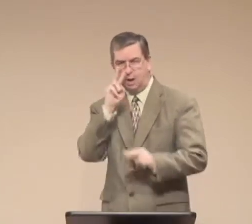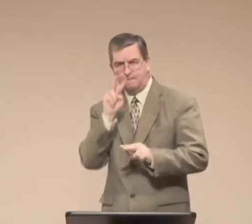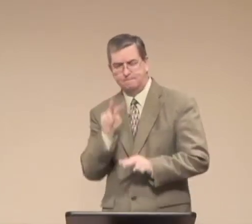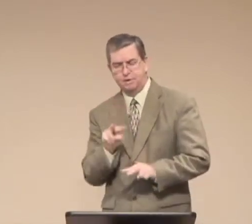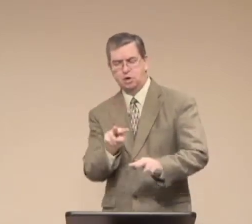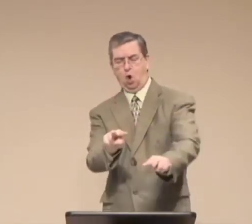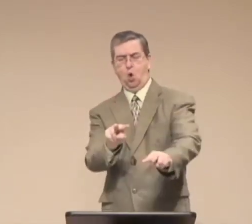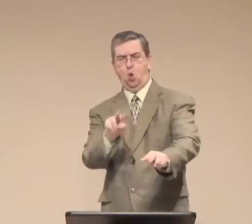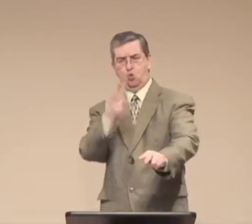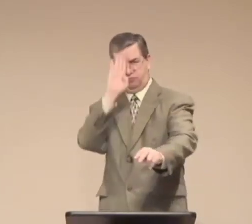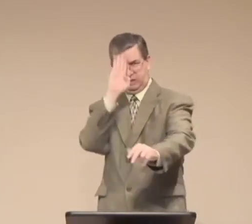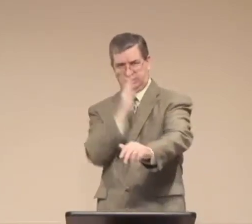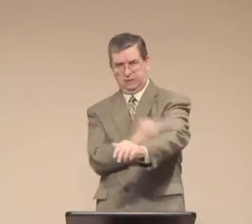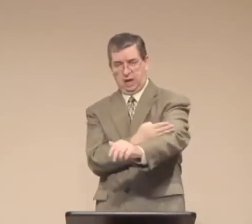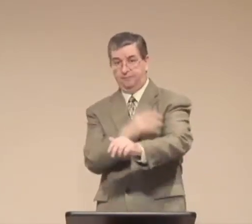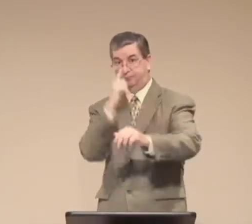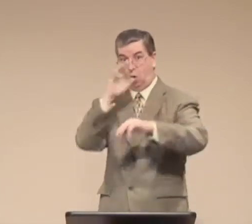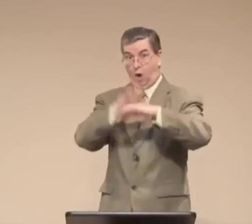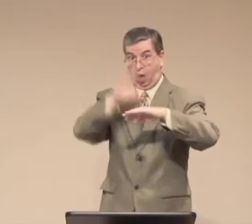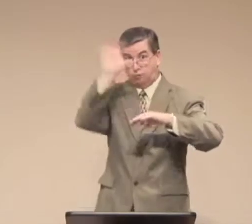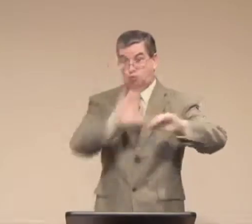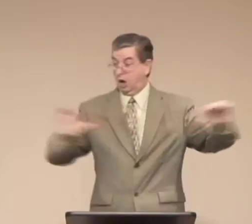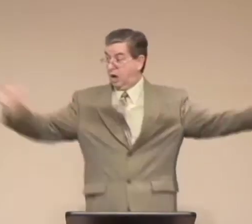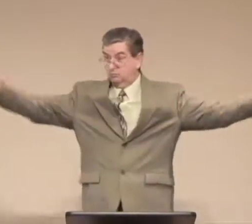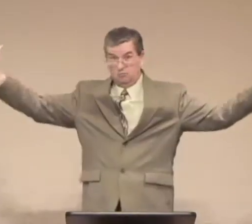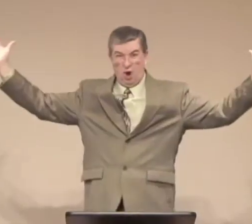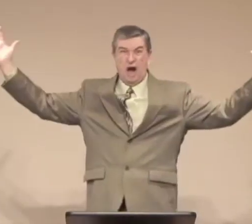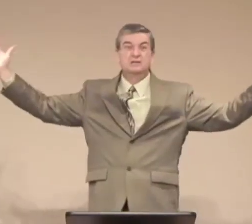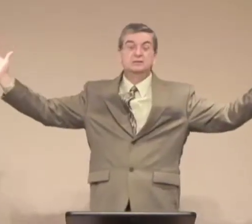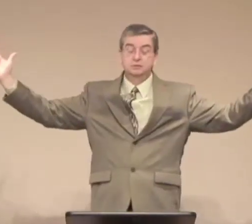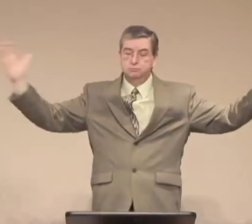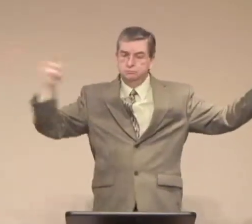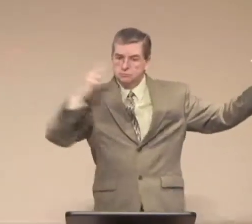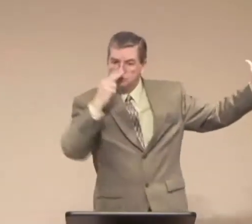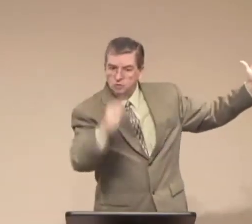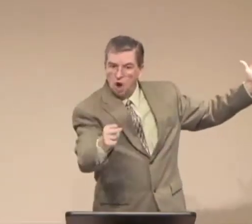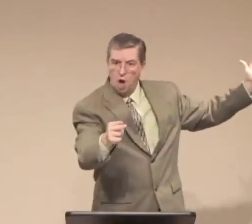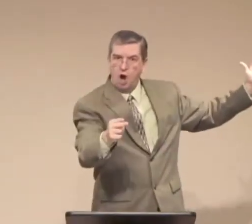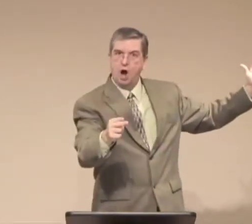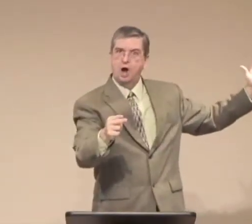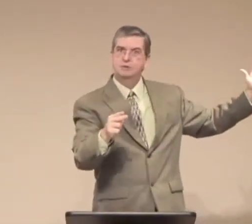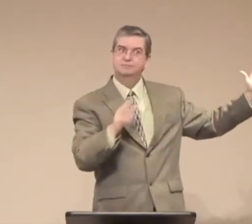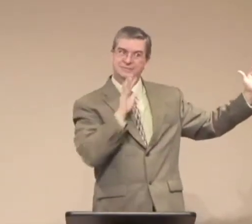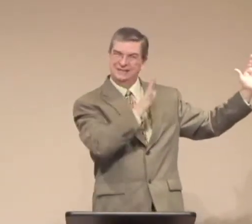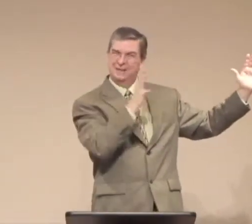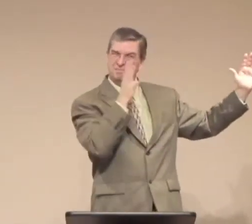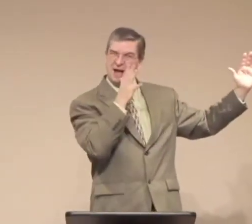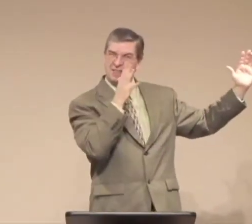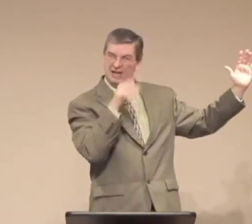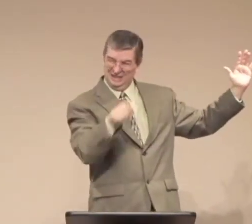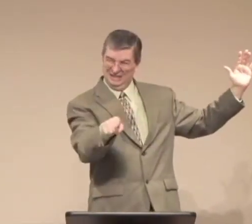He said unto his mother, Woman, behold thy son.